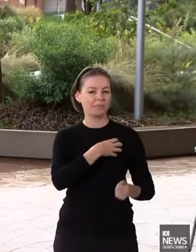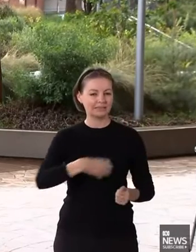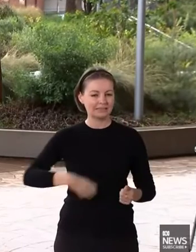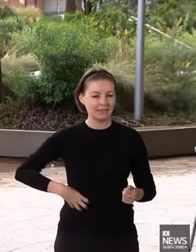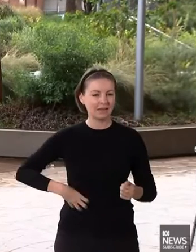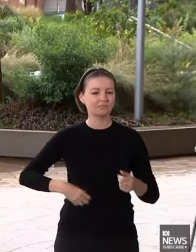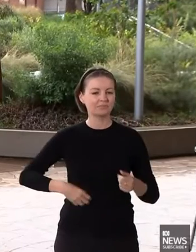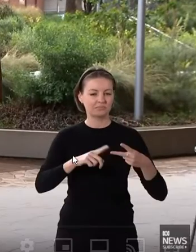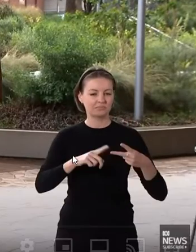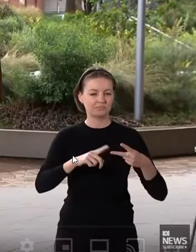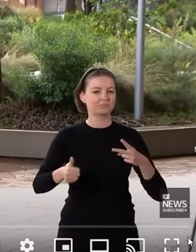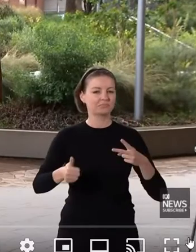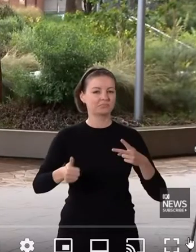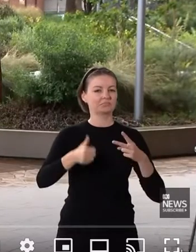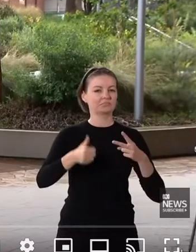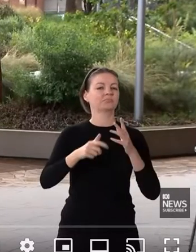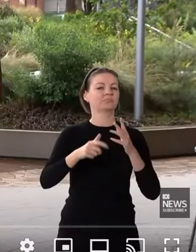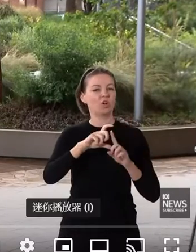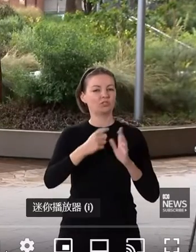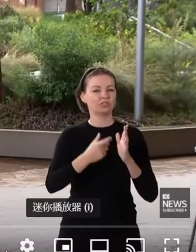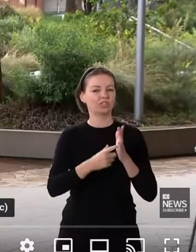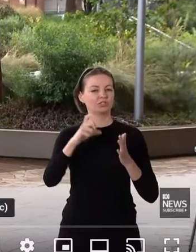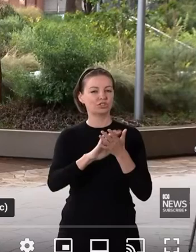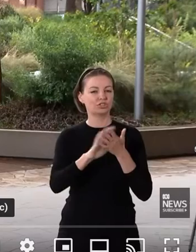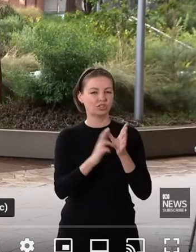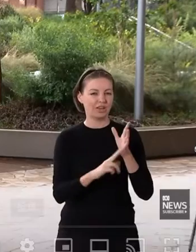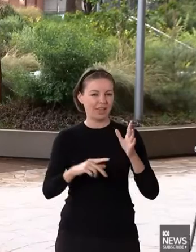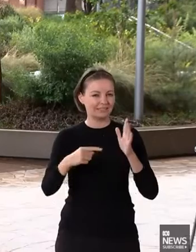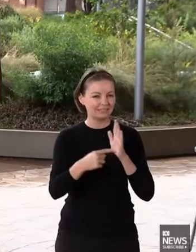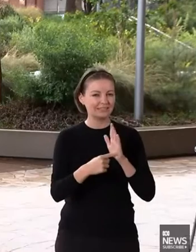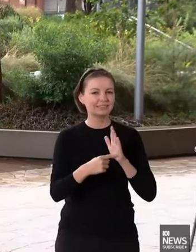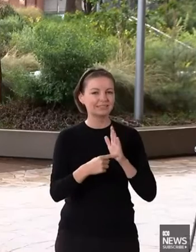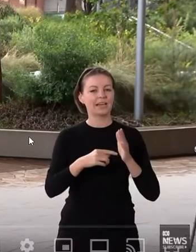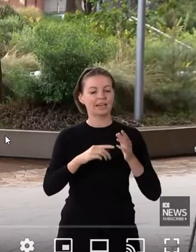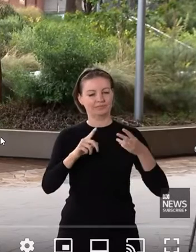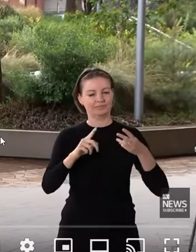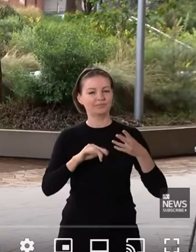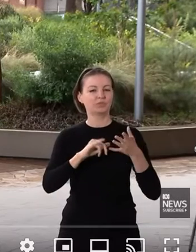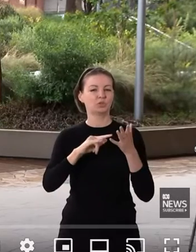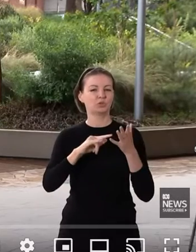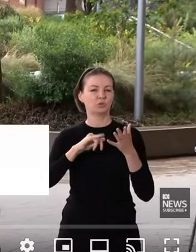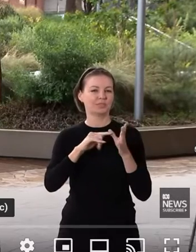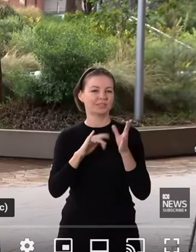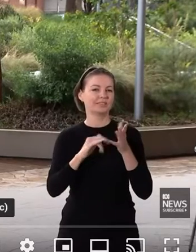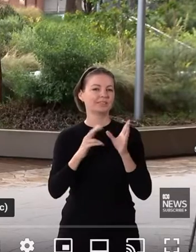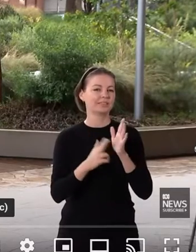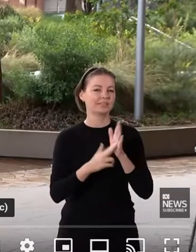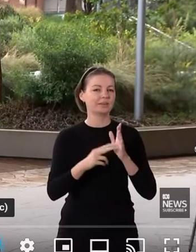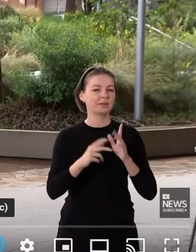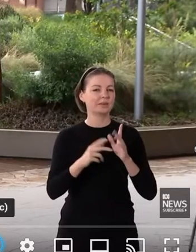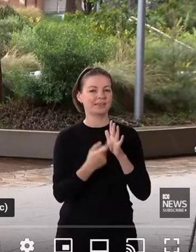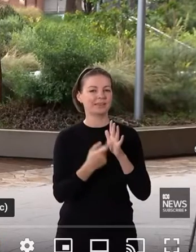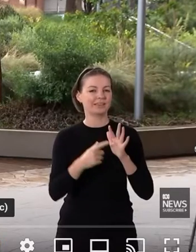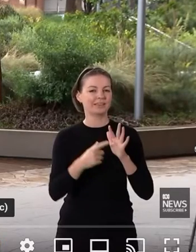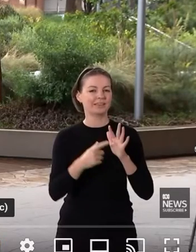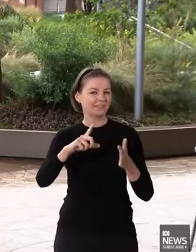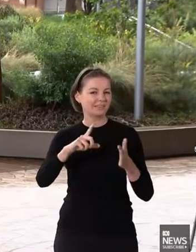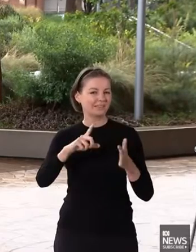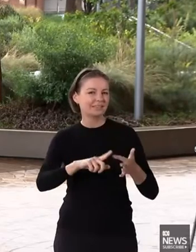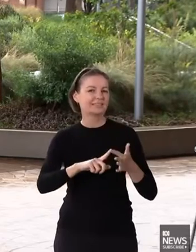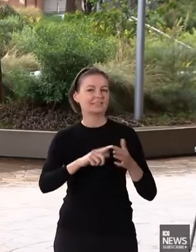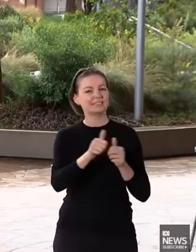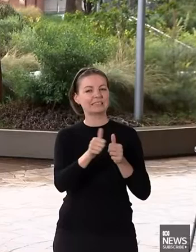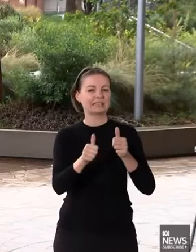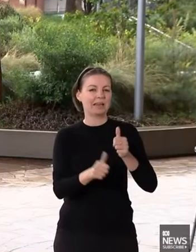Officer here in New South Wales, and Susan Pearce, the Deputy Secretary of New South Wales Health. Can I begin by